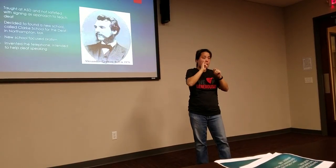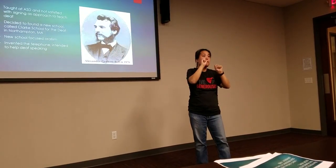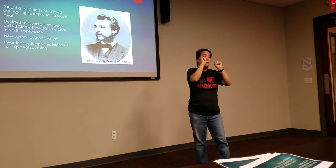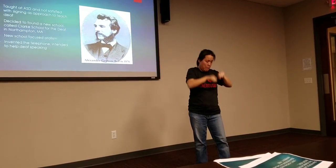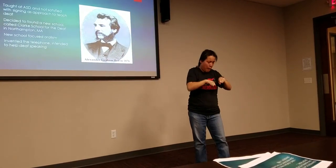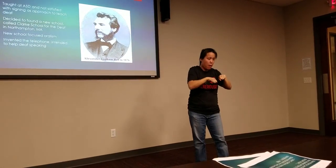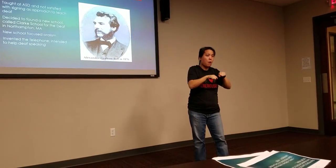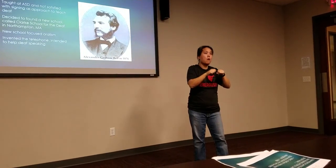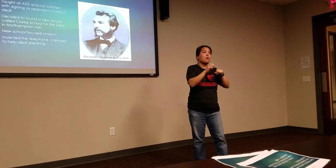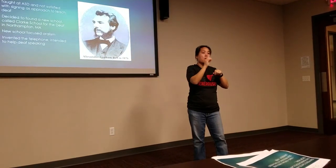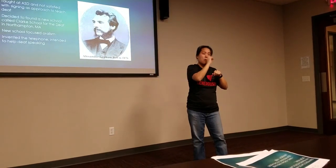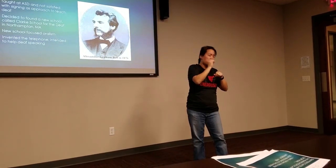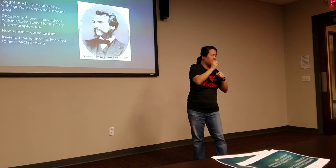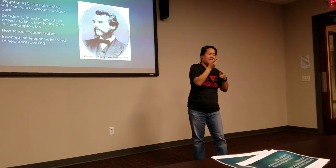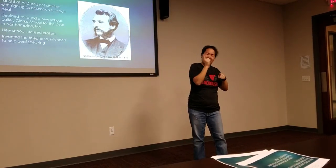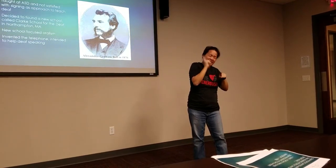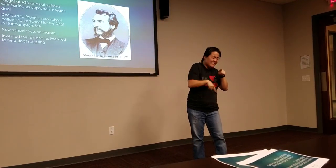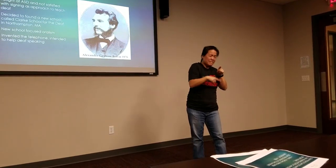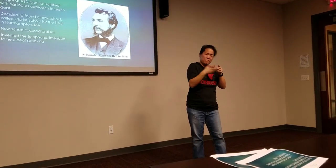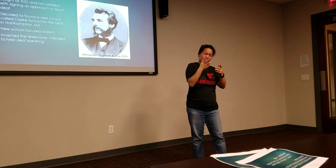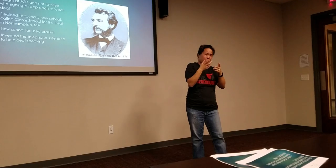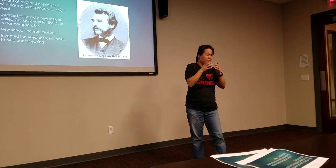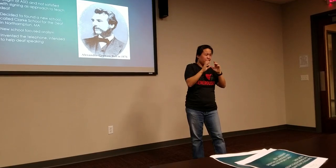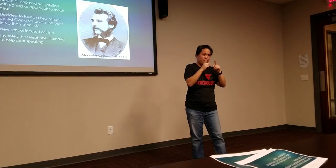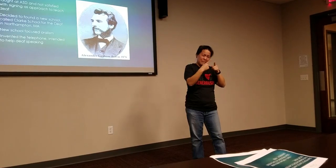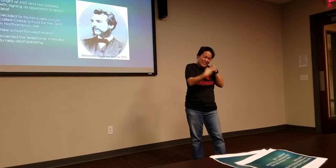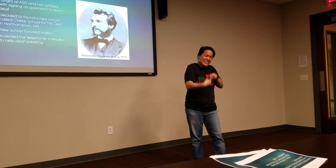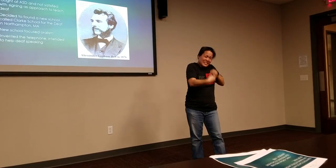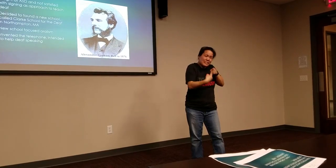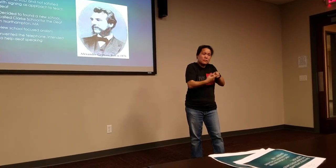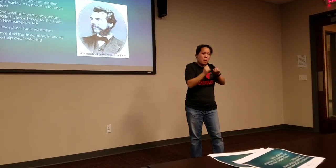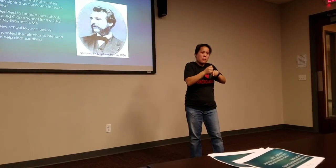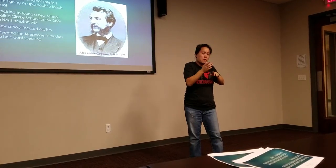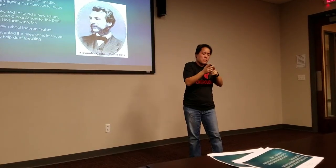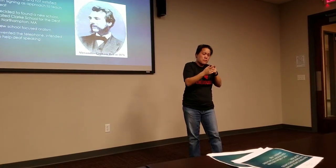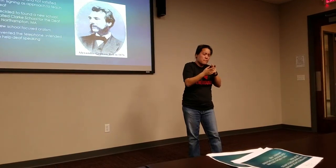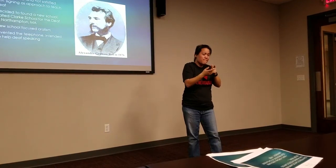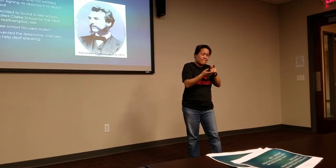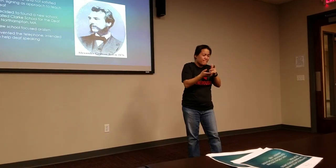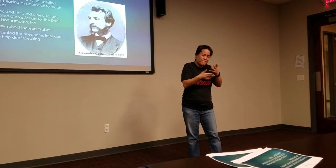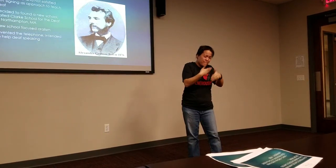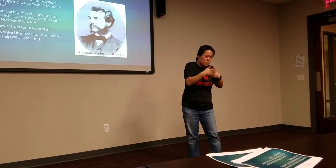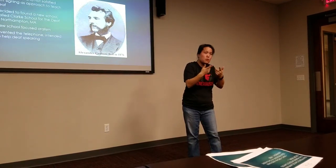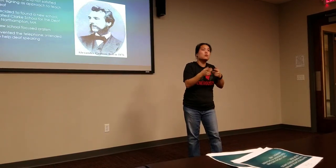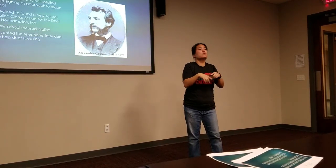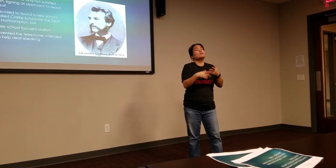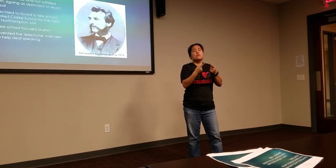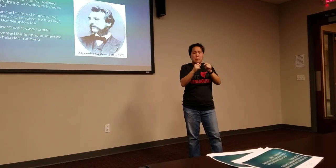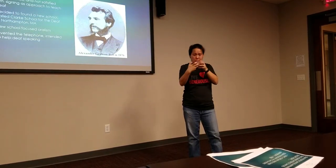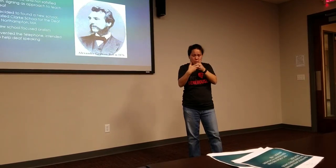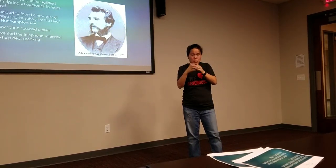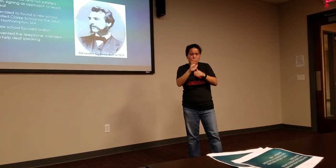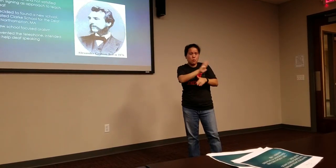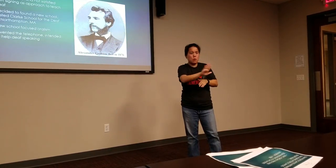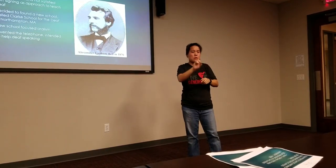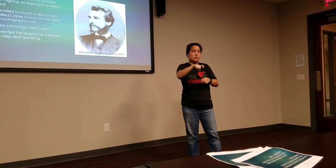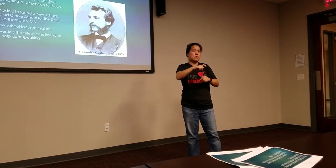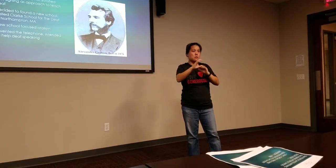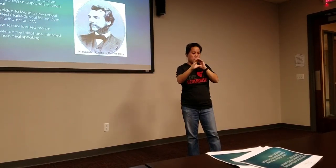to happen more readily. But it still didn't work. It was not effective for teaching Deaf children or